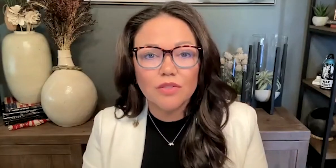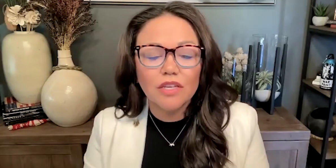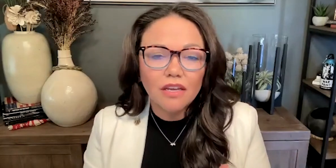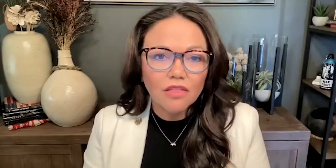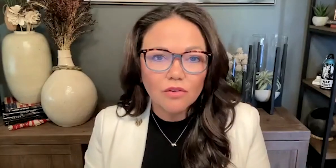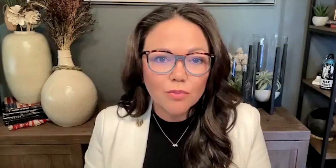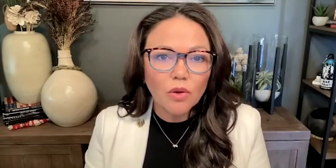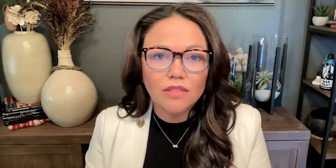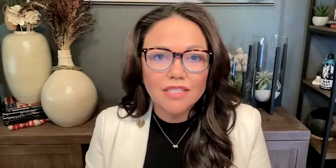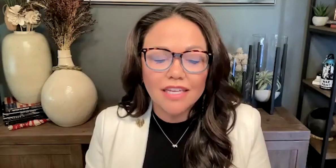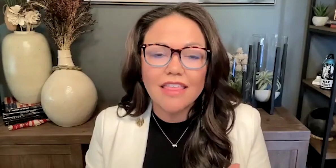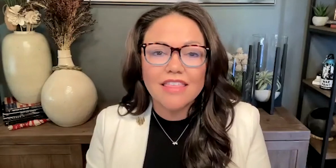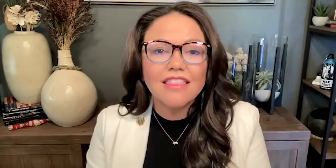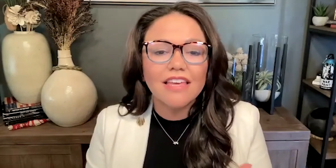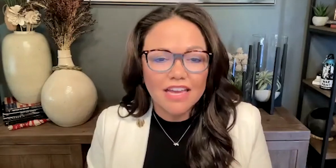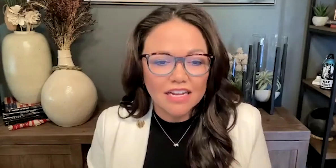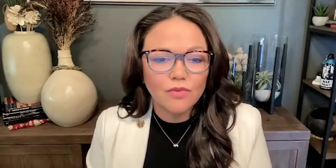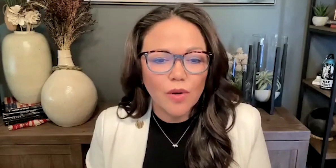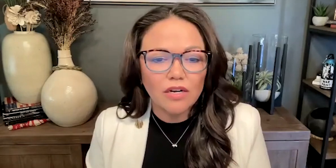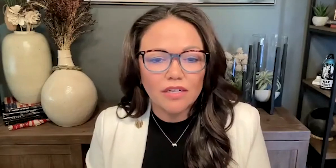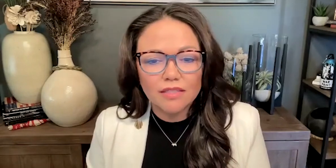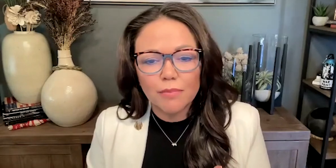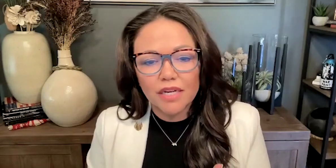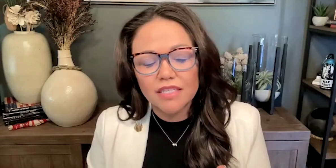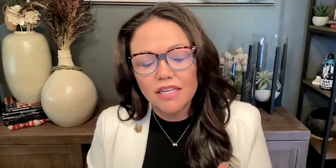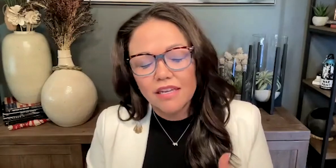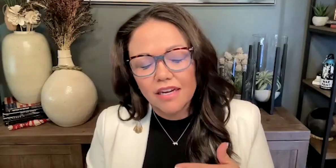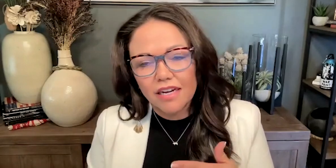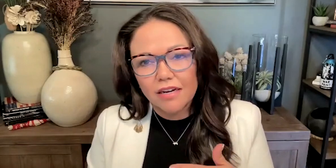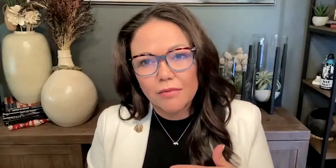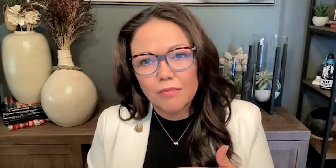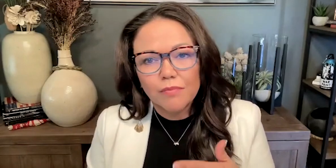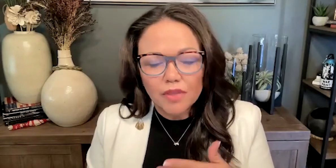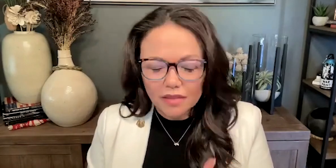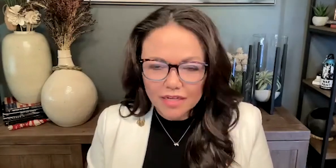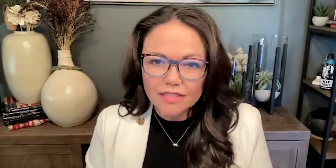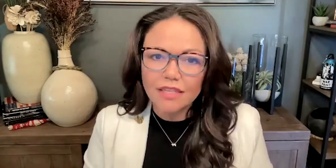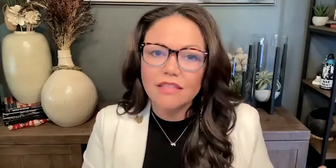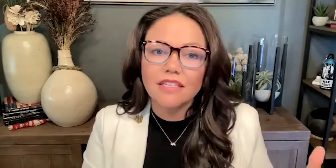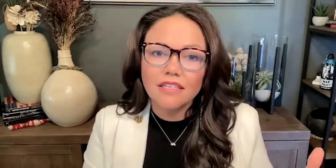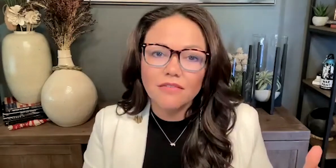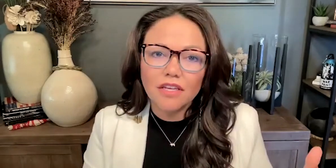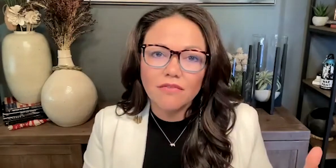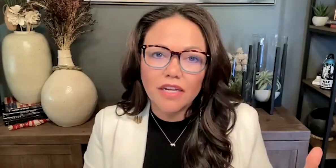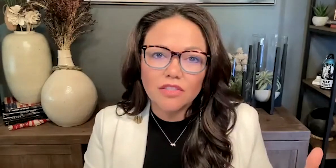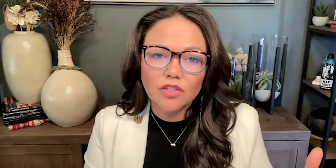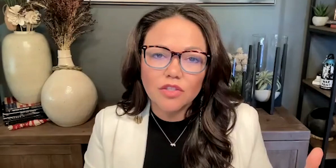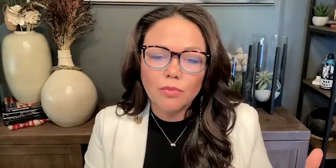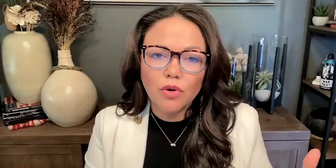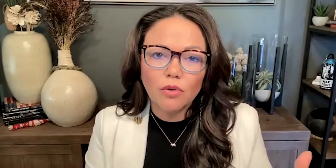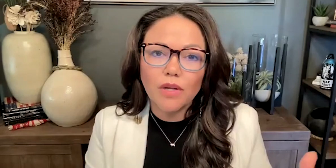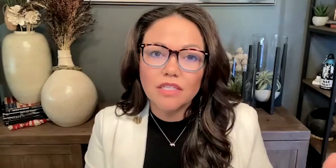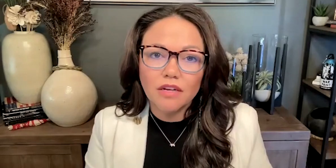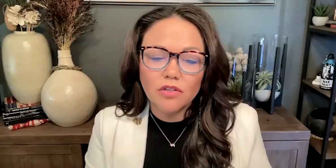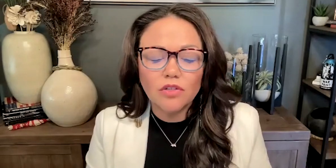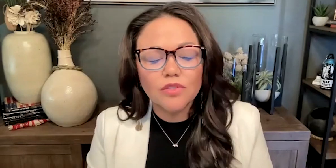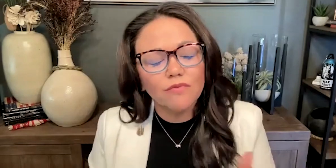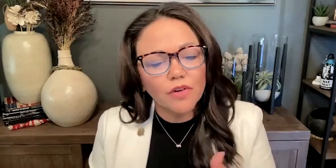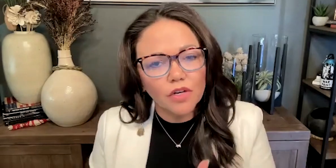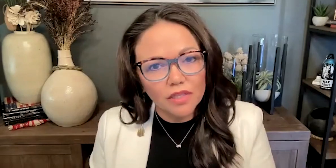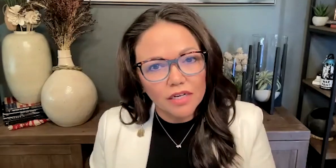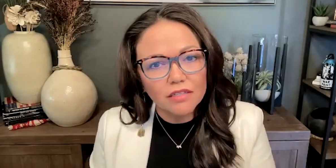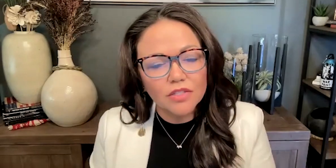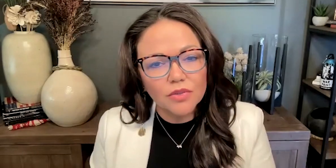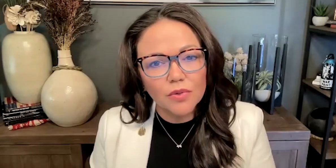of those polls and I think that lack of awareness. But like I said, the significant financial support went to Governor